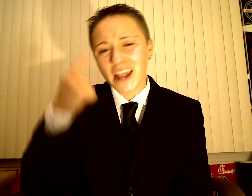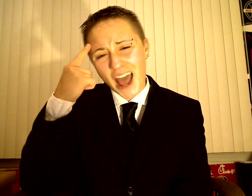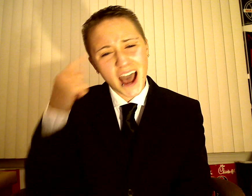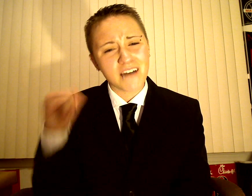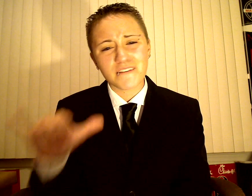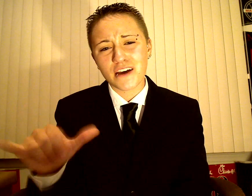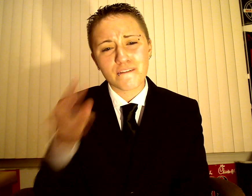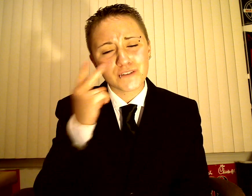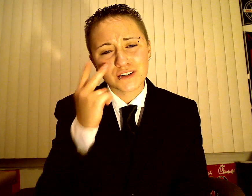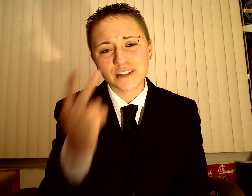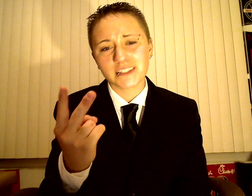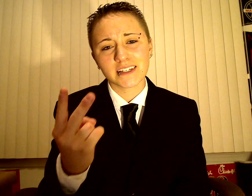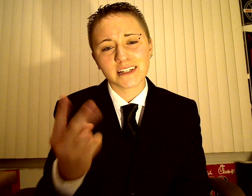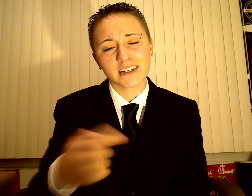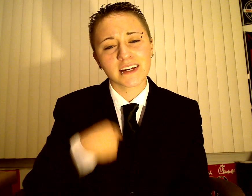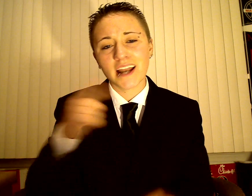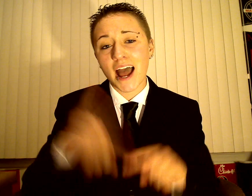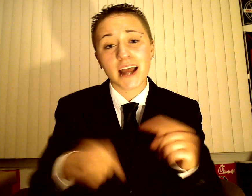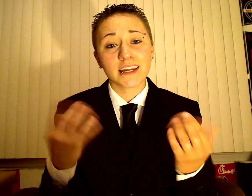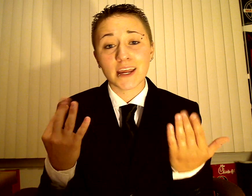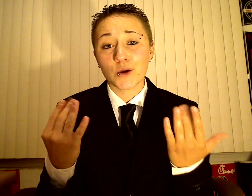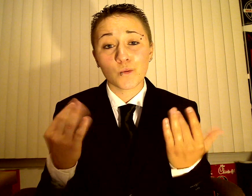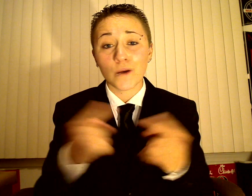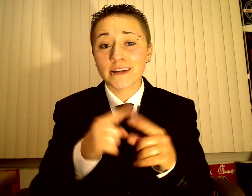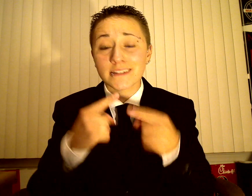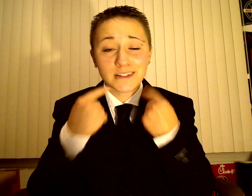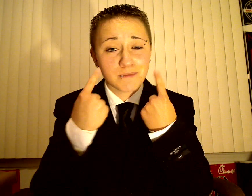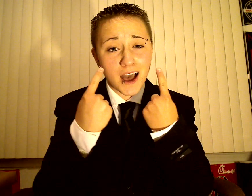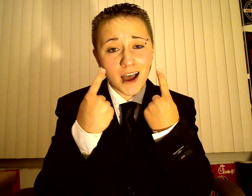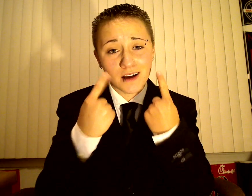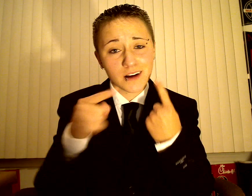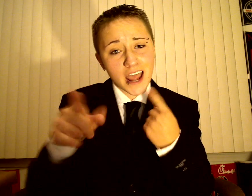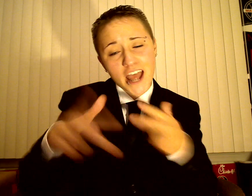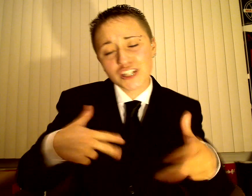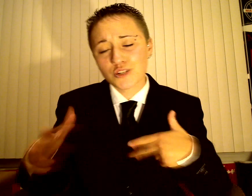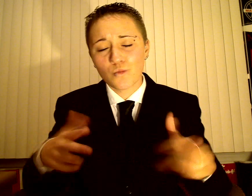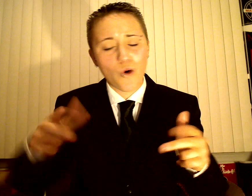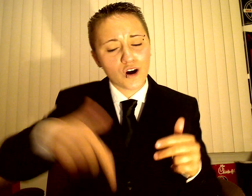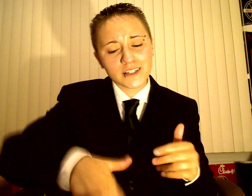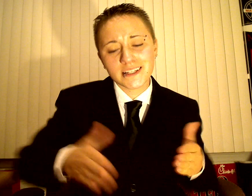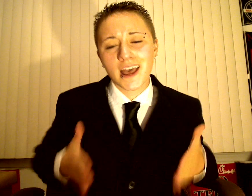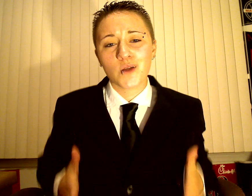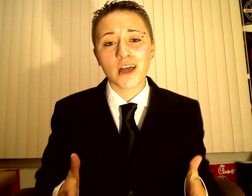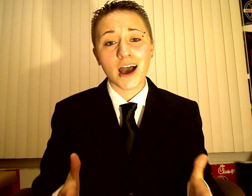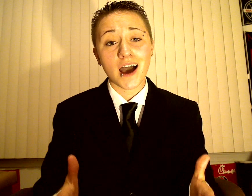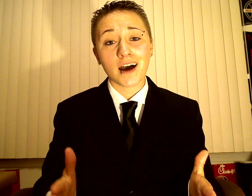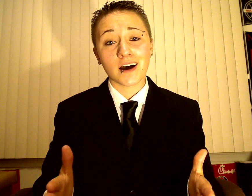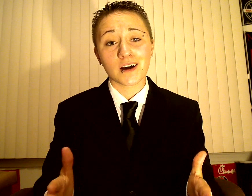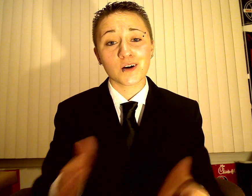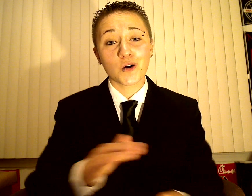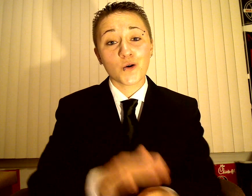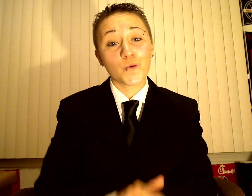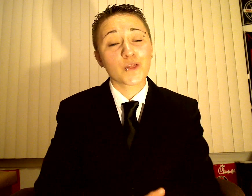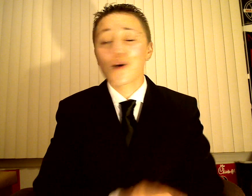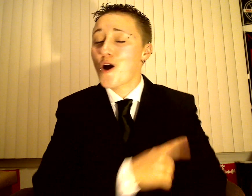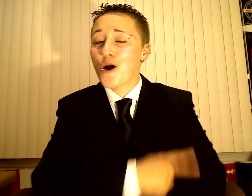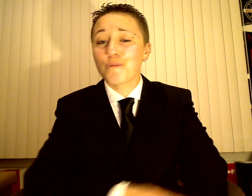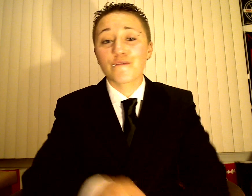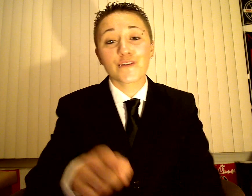that I've ever seen I can't wait to smile when she walks down the aisle On the arm of